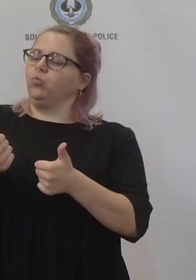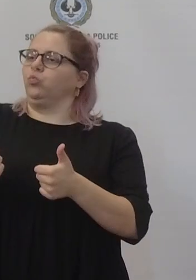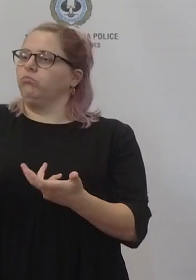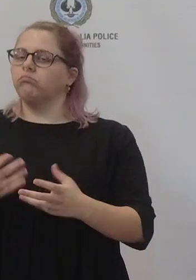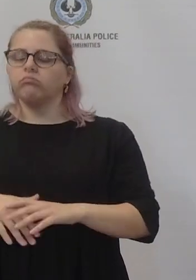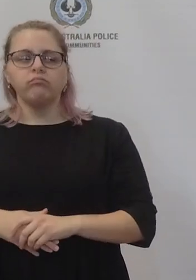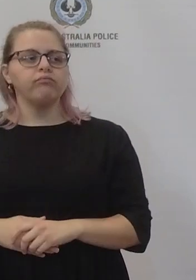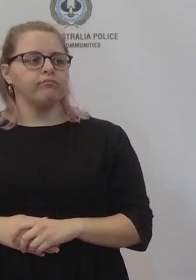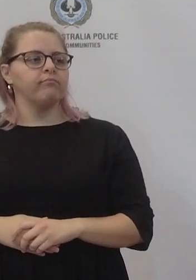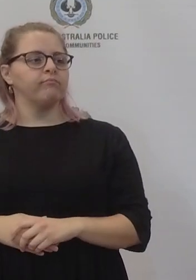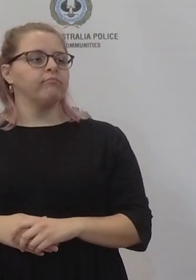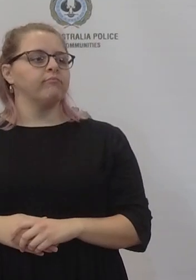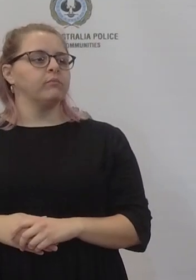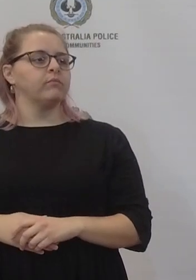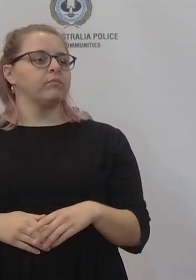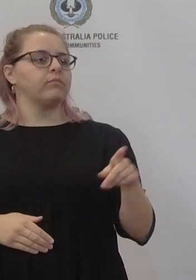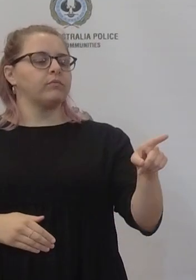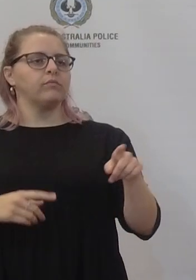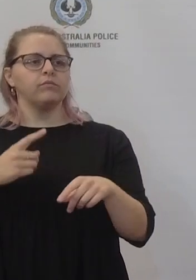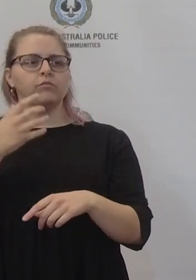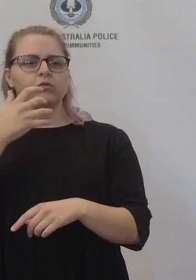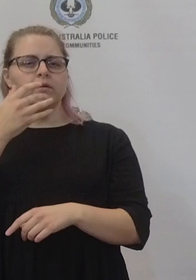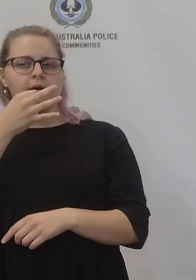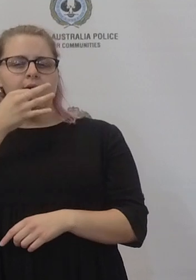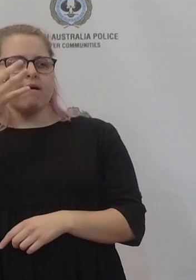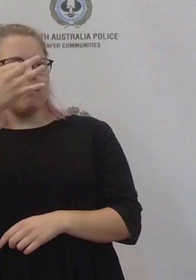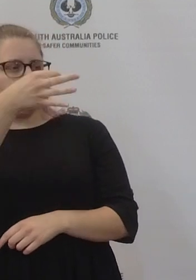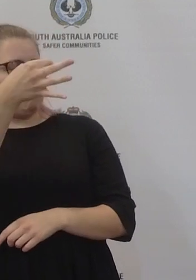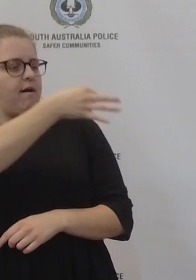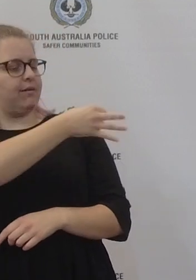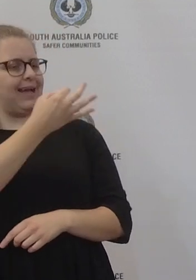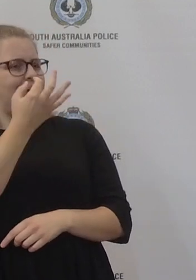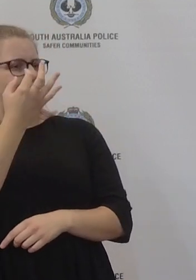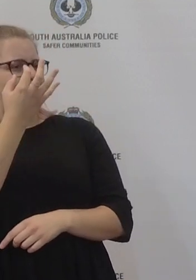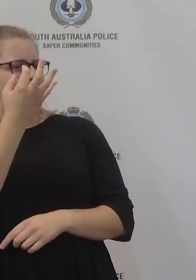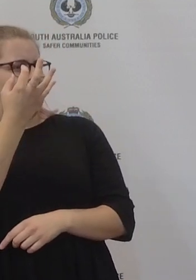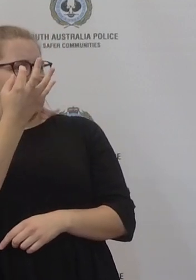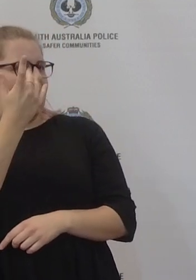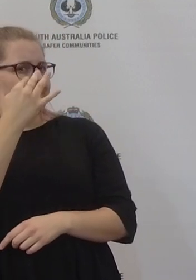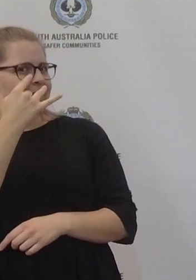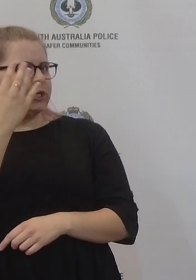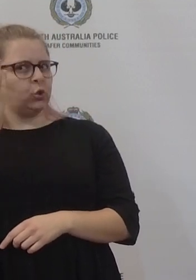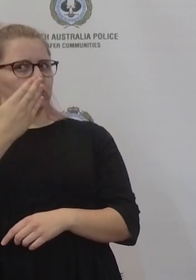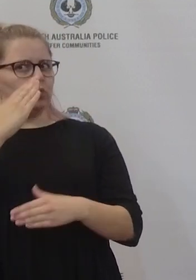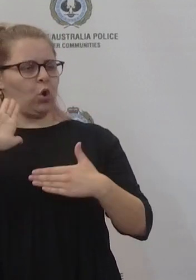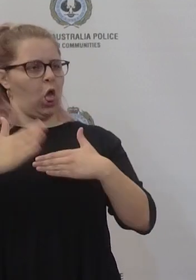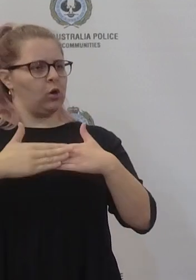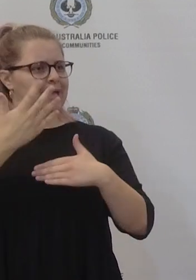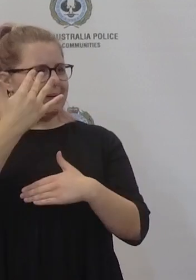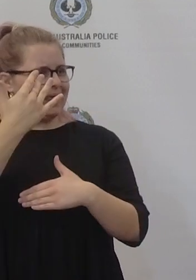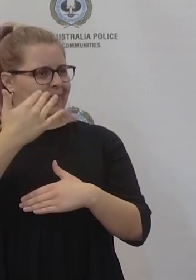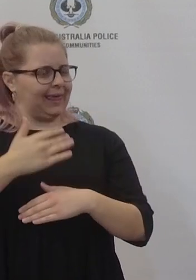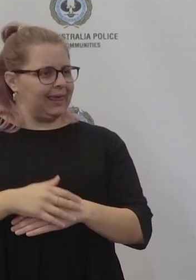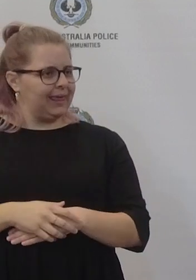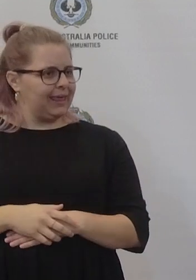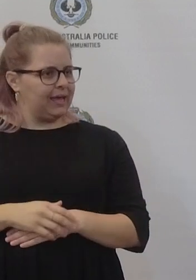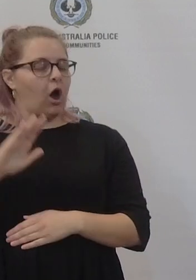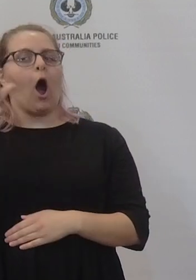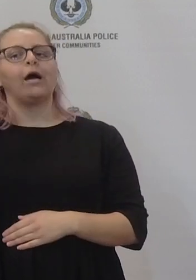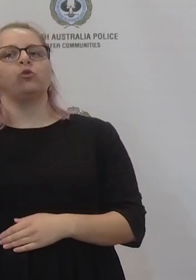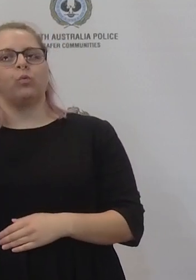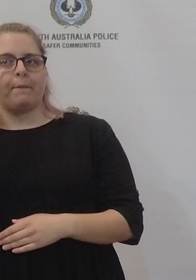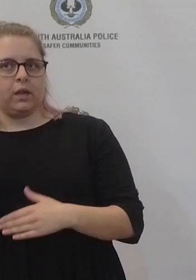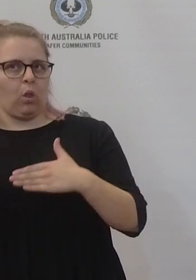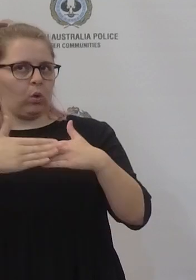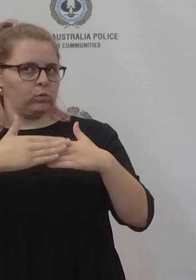of those major high schools um are closed and can you name which ones they are? Uh at the moment it's well